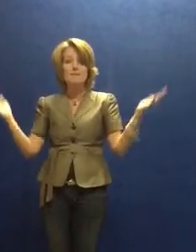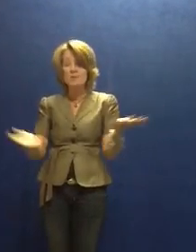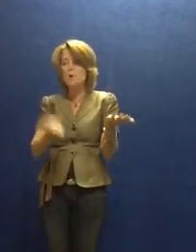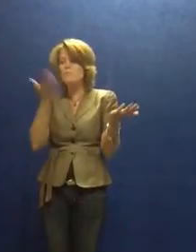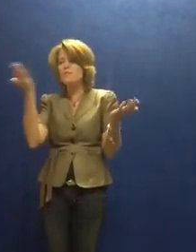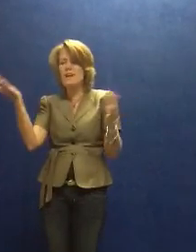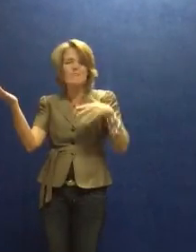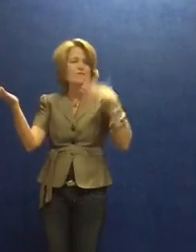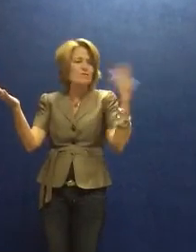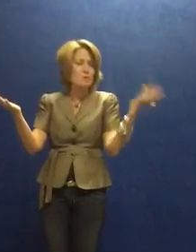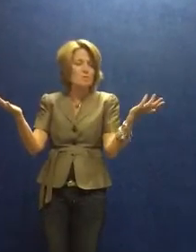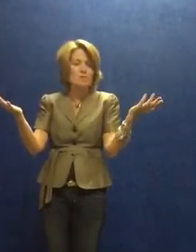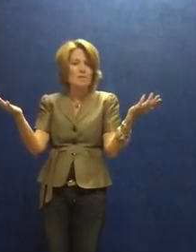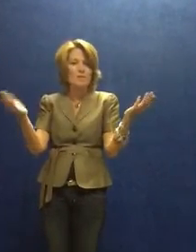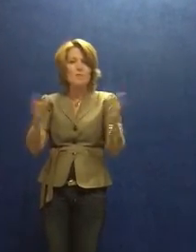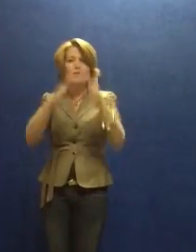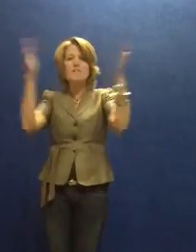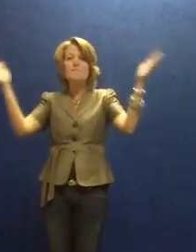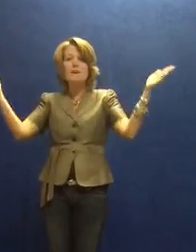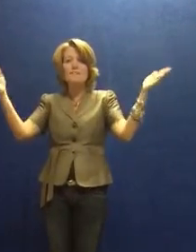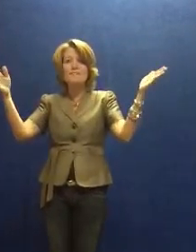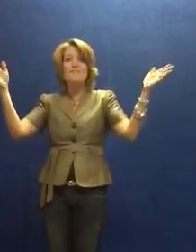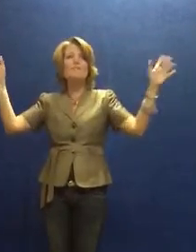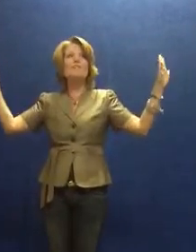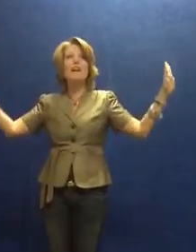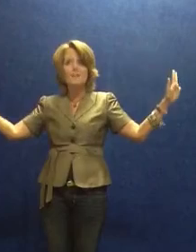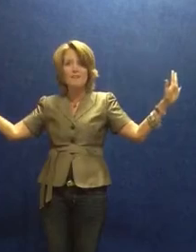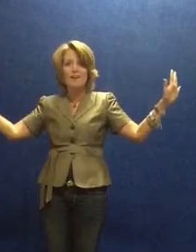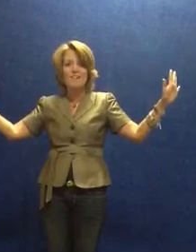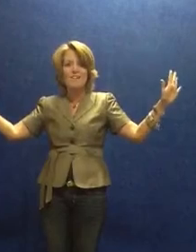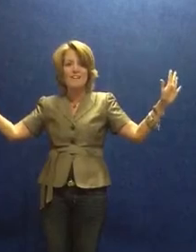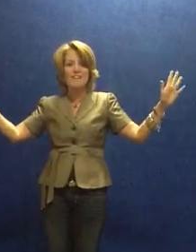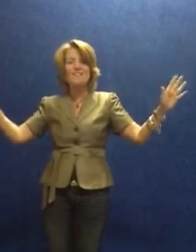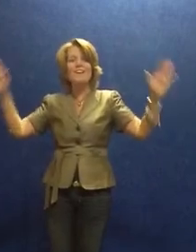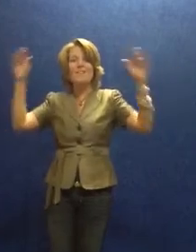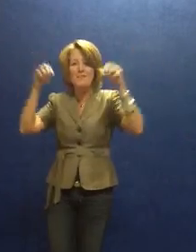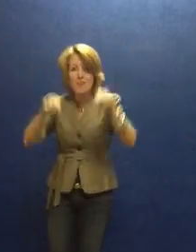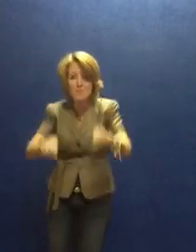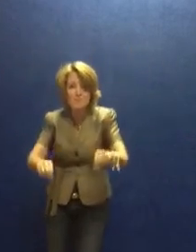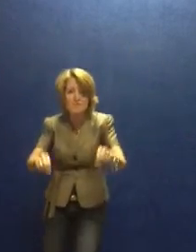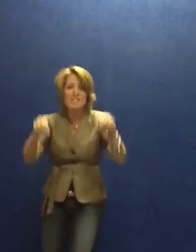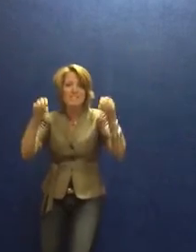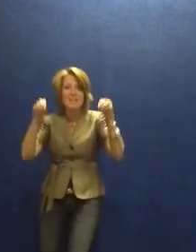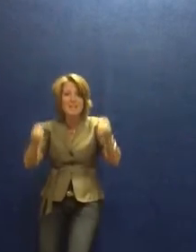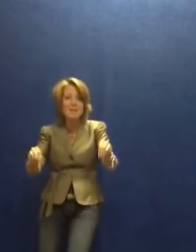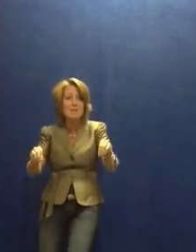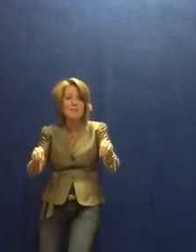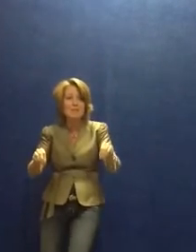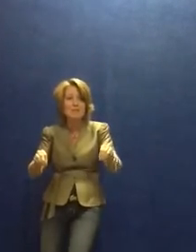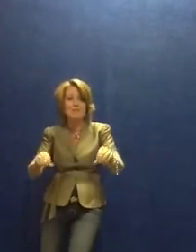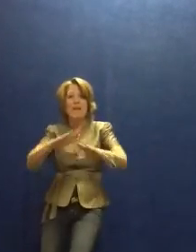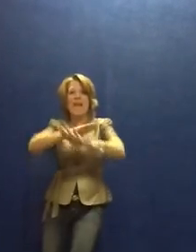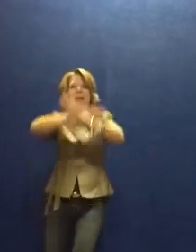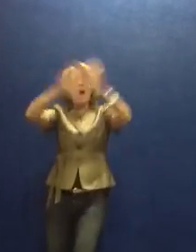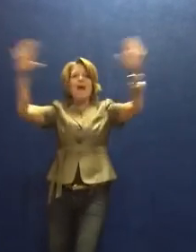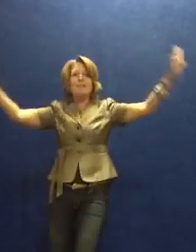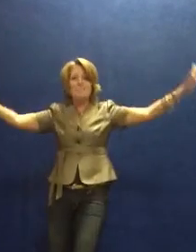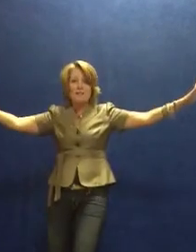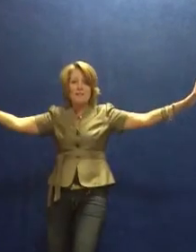sculpture after sculpture. Within a month, $300 later, they were sitting in the bleachers at the big